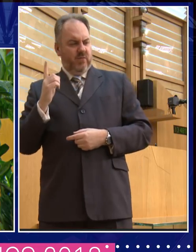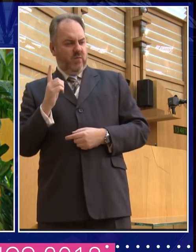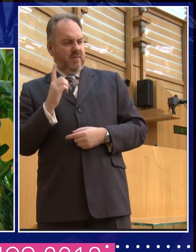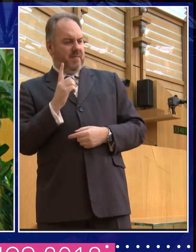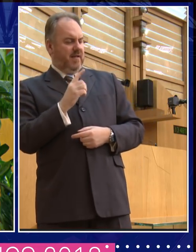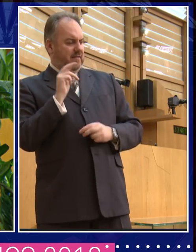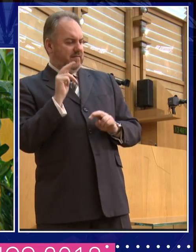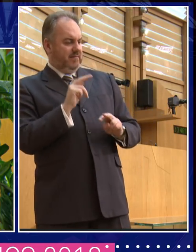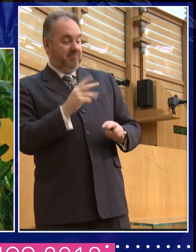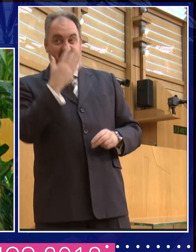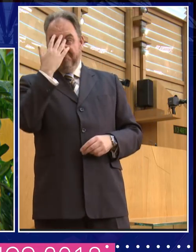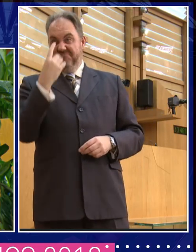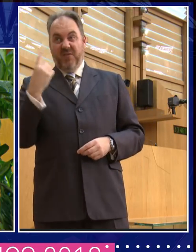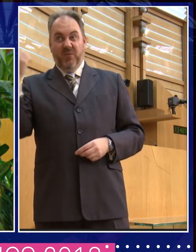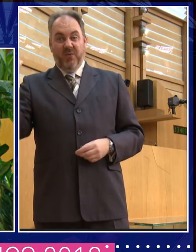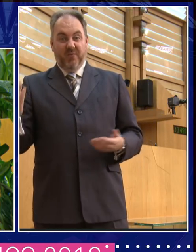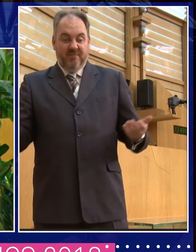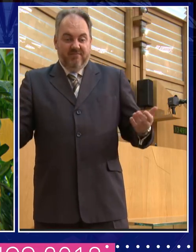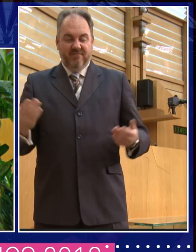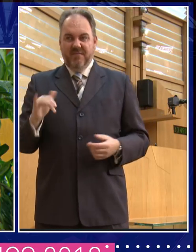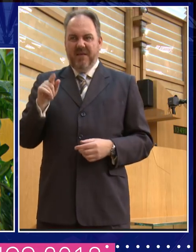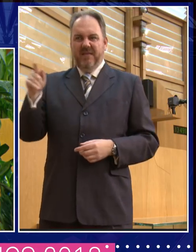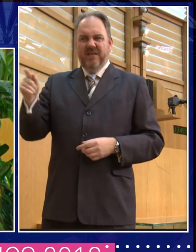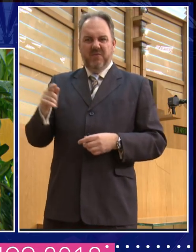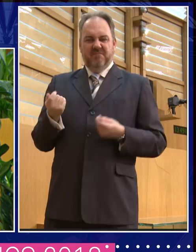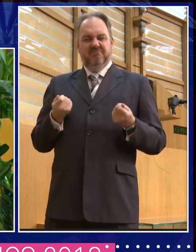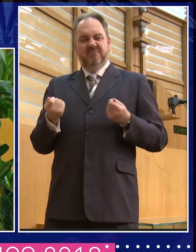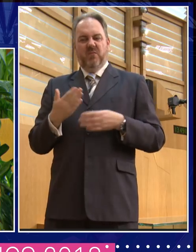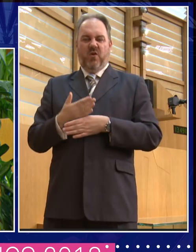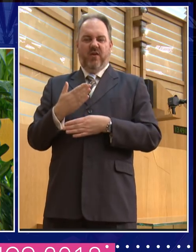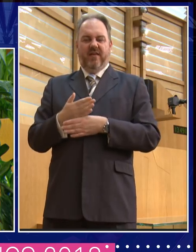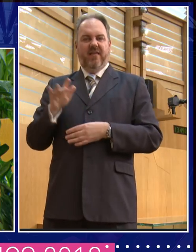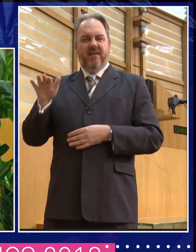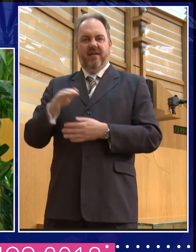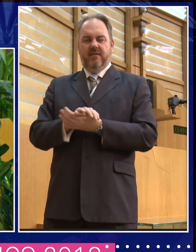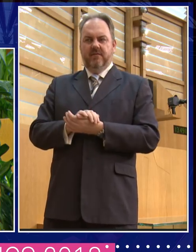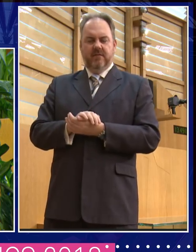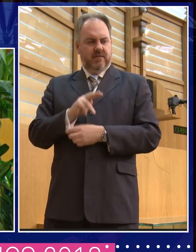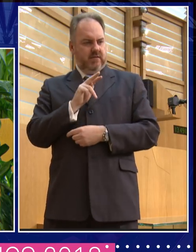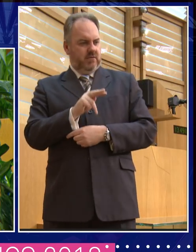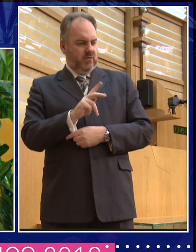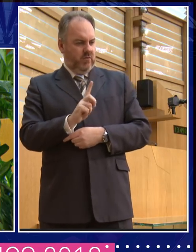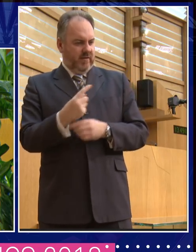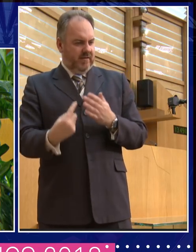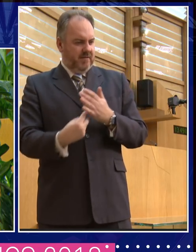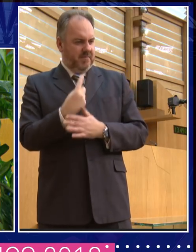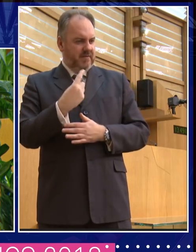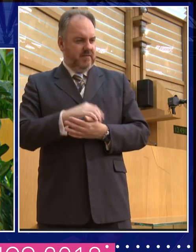I've got no idea who he was, he must have been a keeper at the British Museum. He saw what was going on, he came